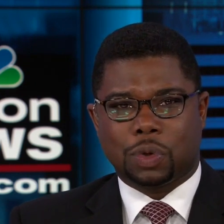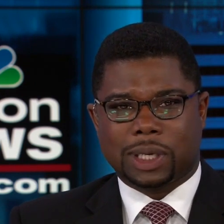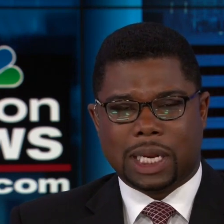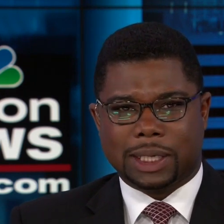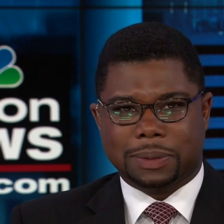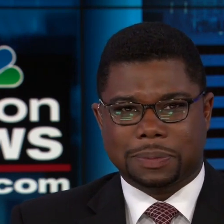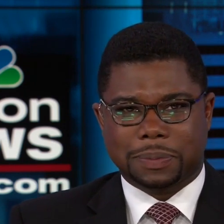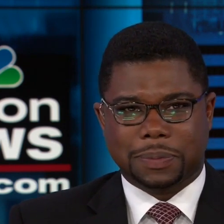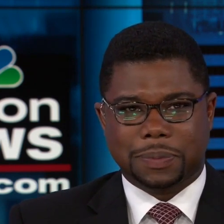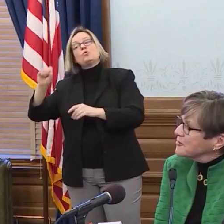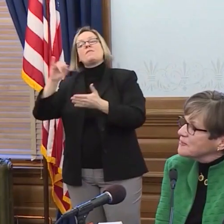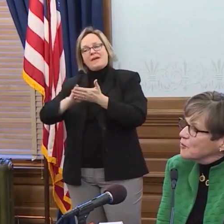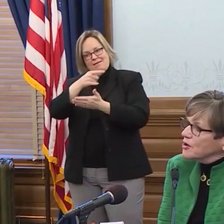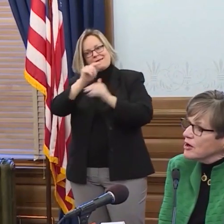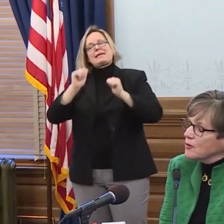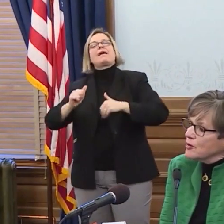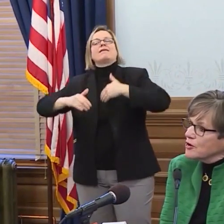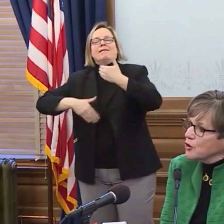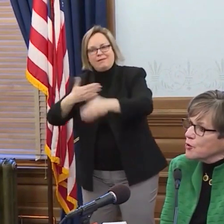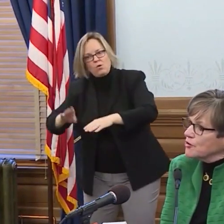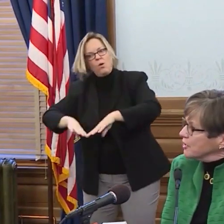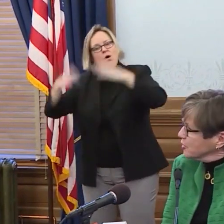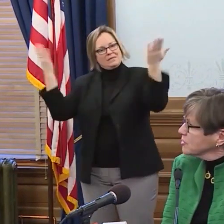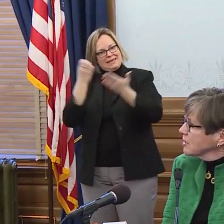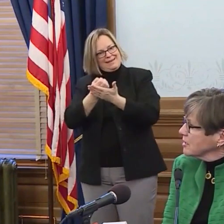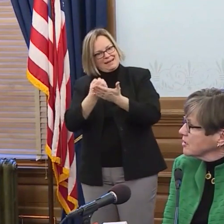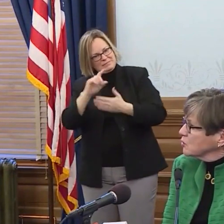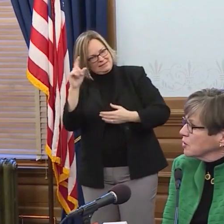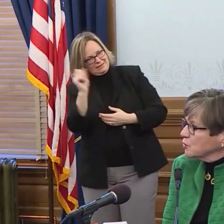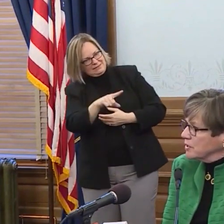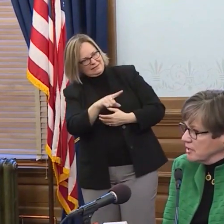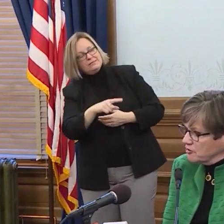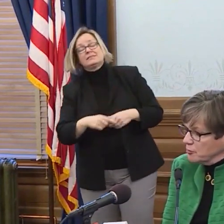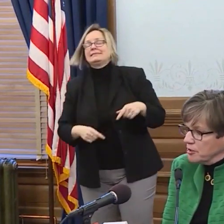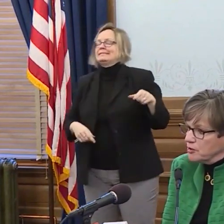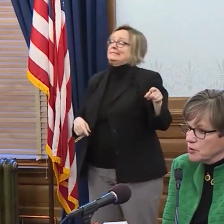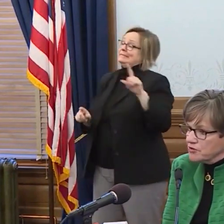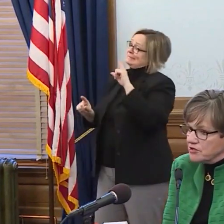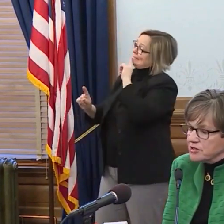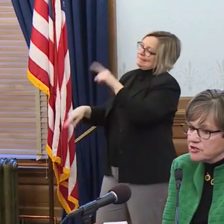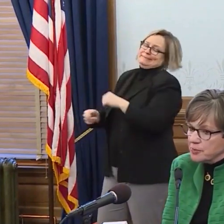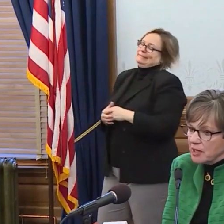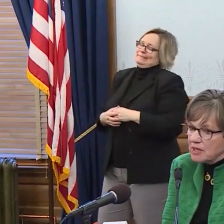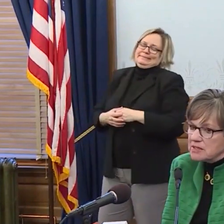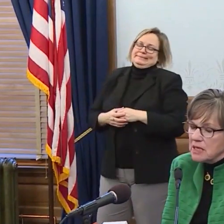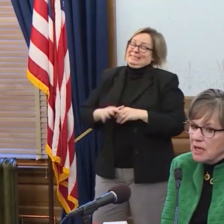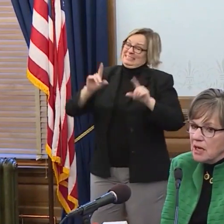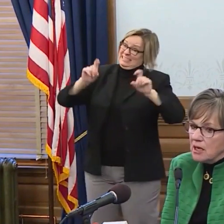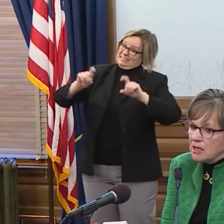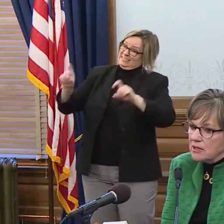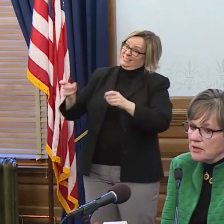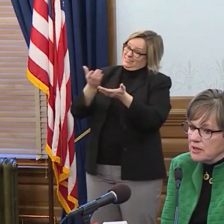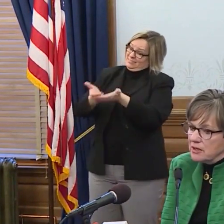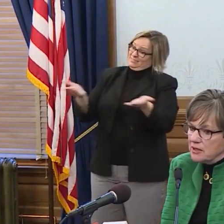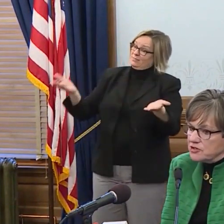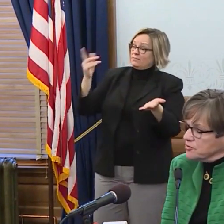Here is Governor Laura Kelly. We are nowhere near where we need to be with testing supplies.